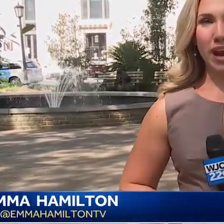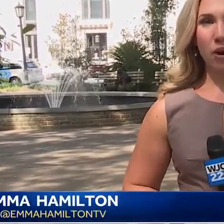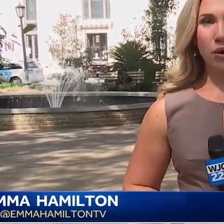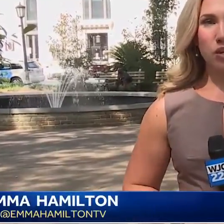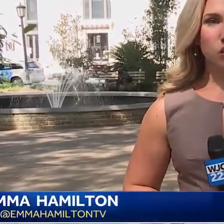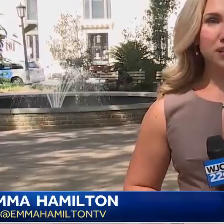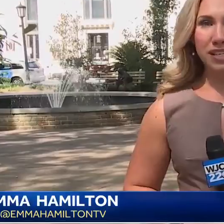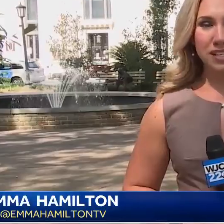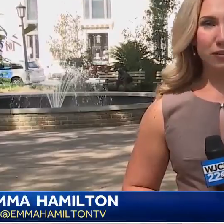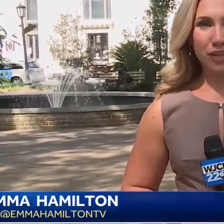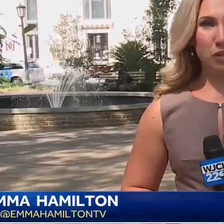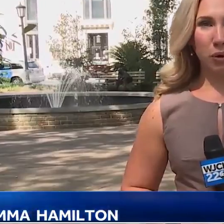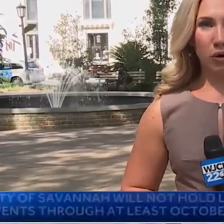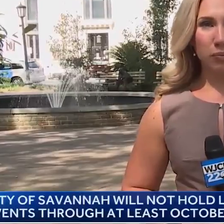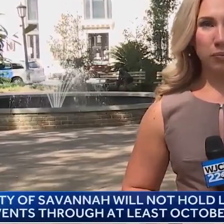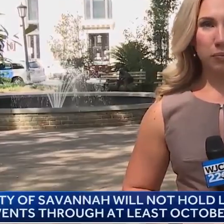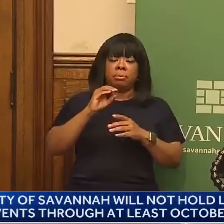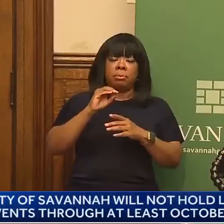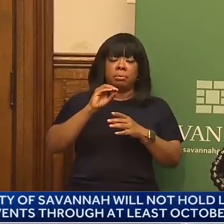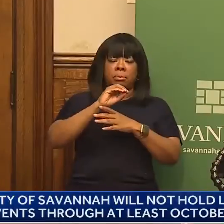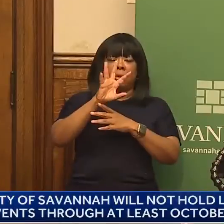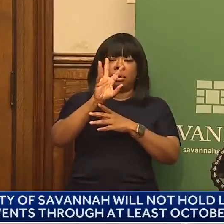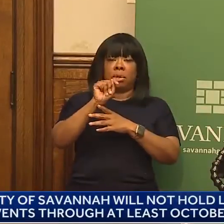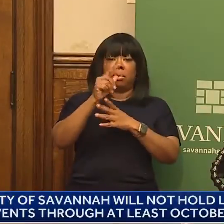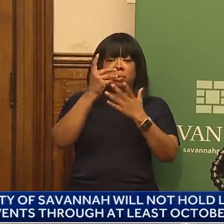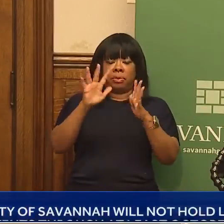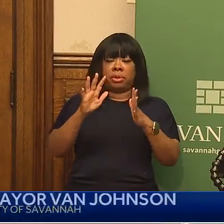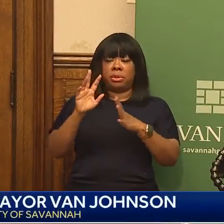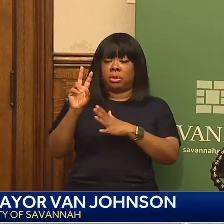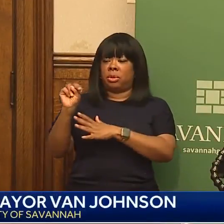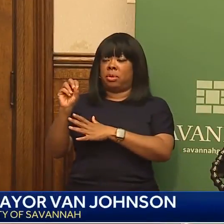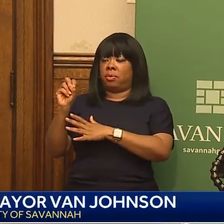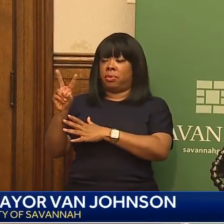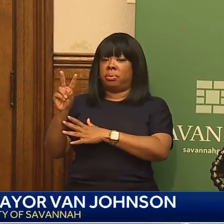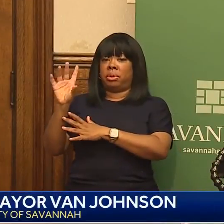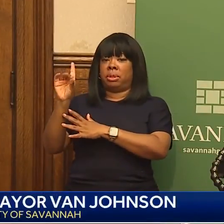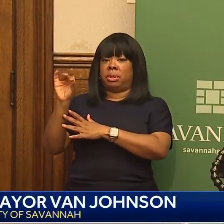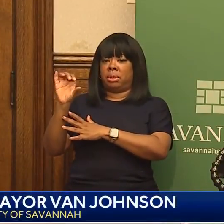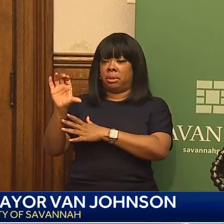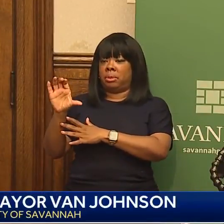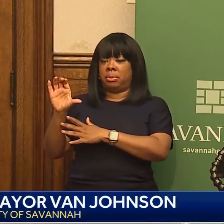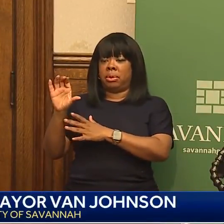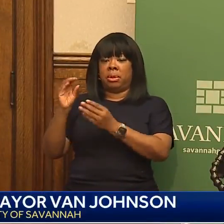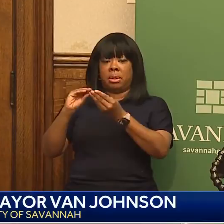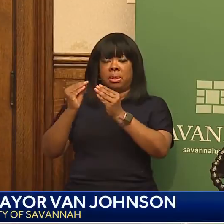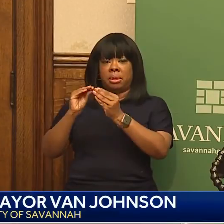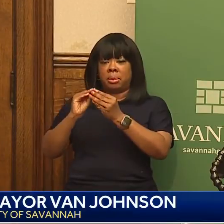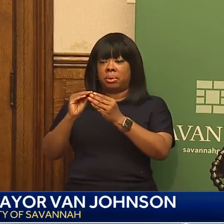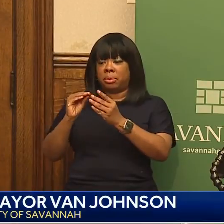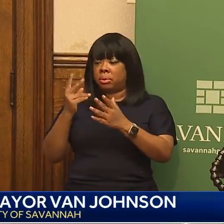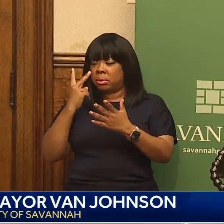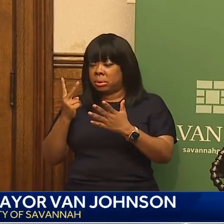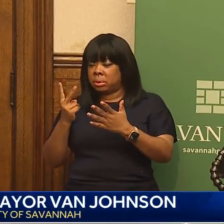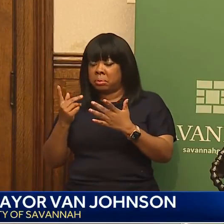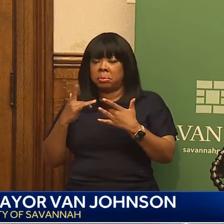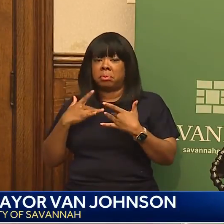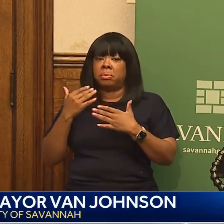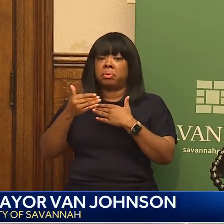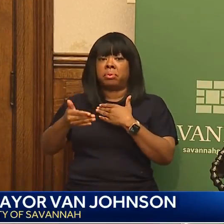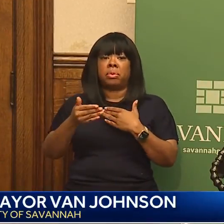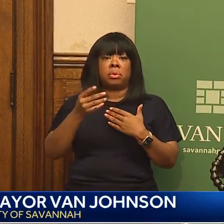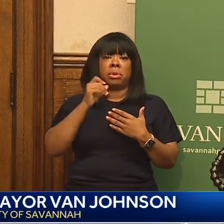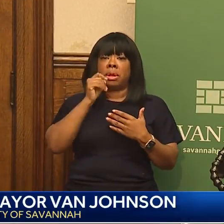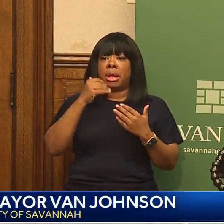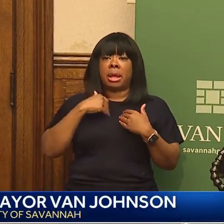events right now just isn't feasible. But it's already clear we haven't had parades in our city. We